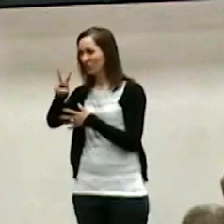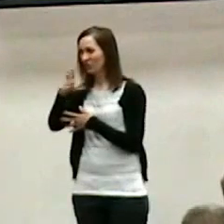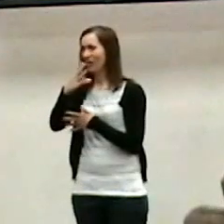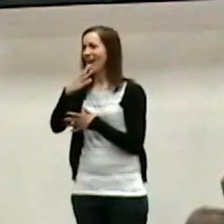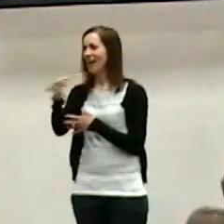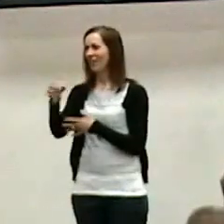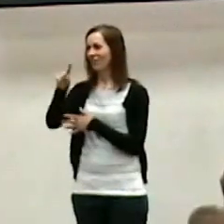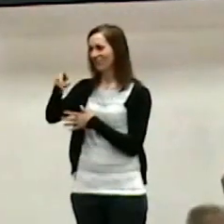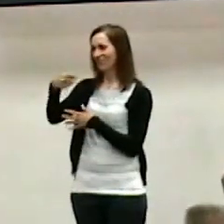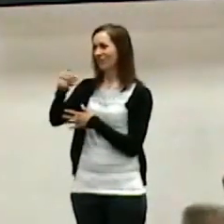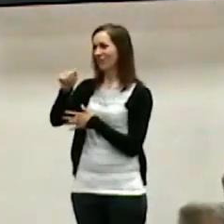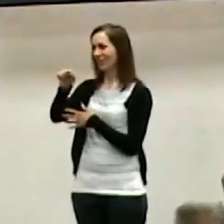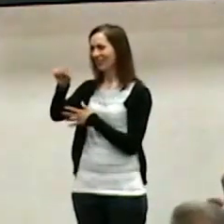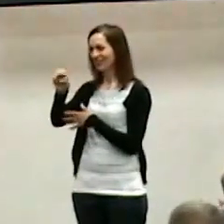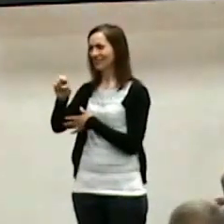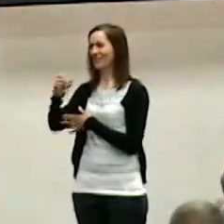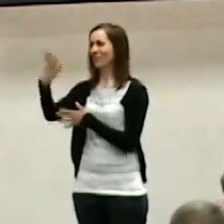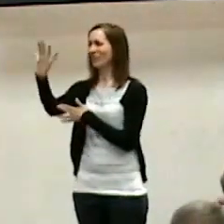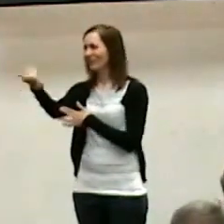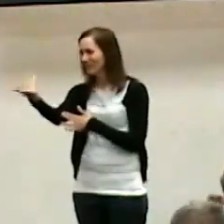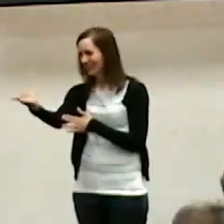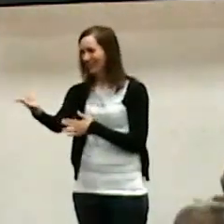amen brother thank you